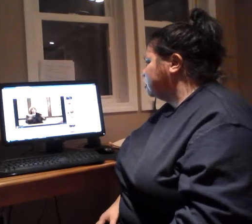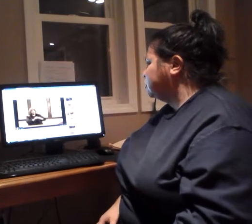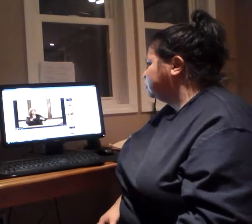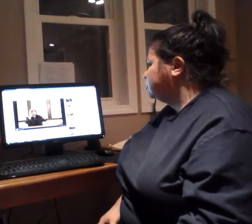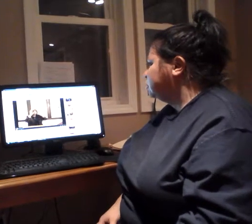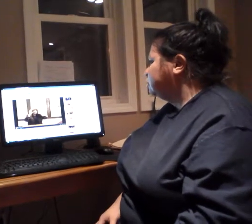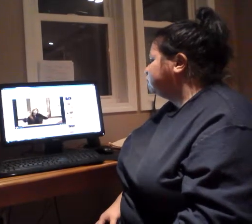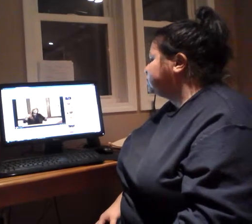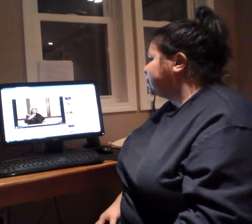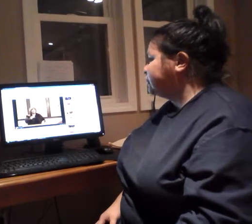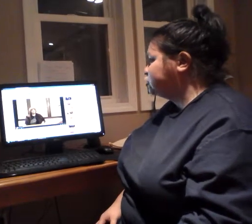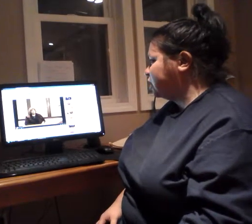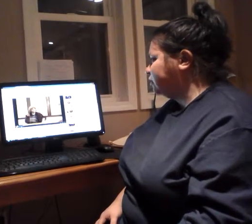stacking shelves